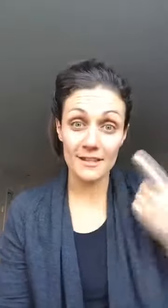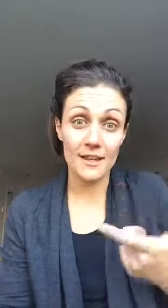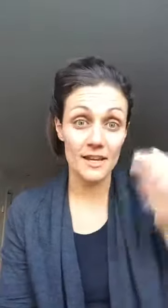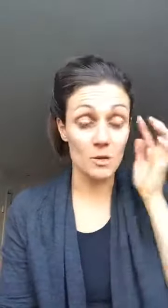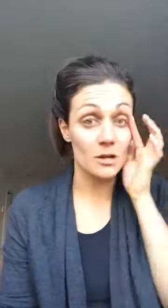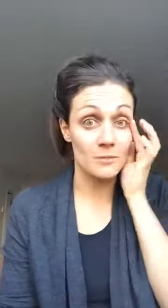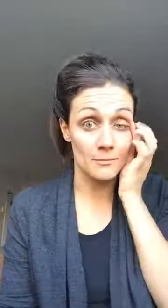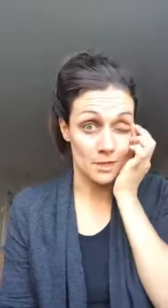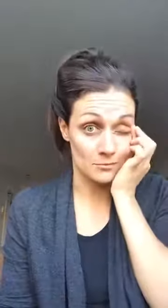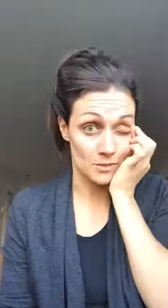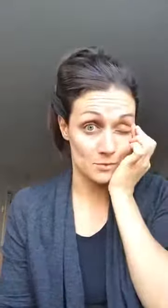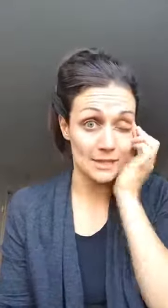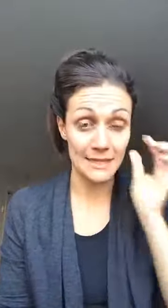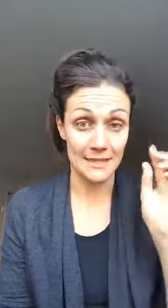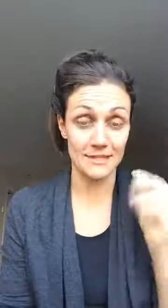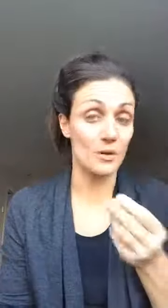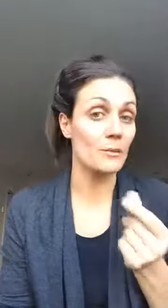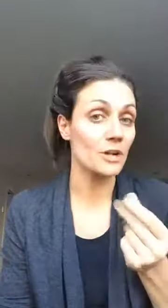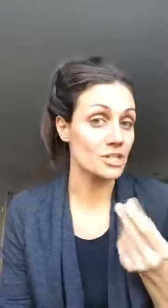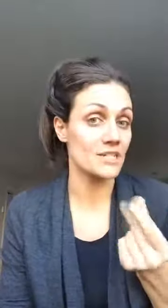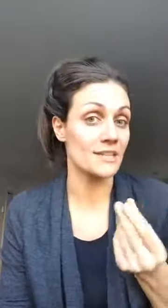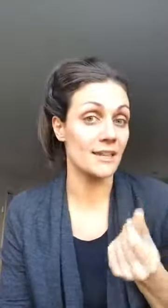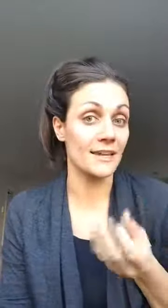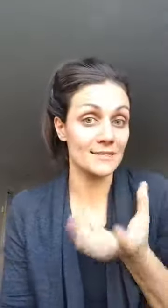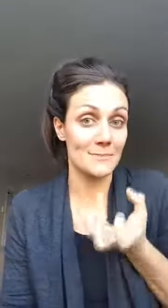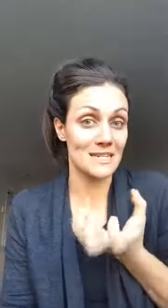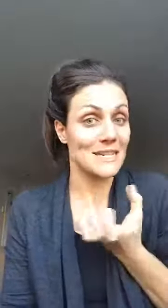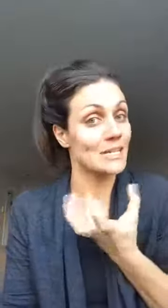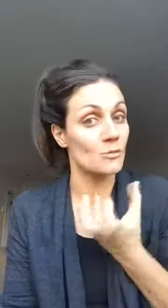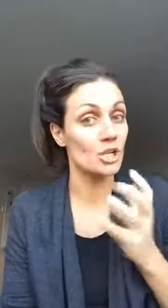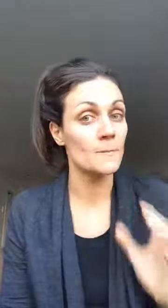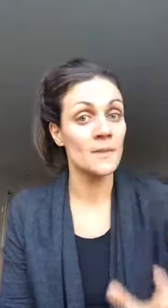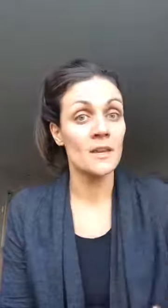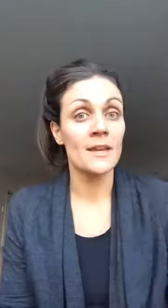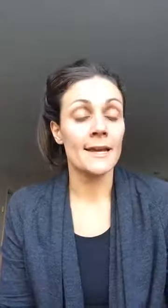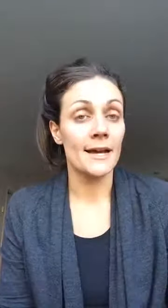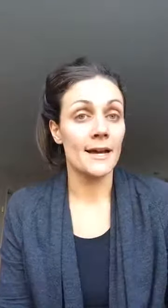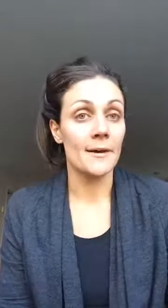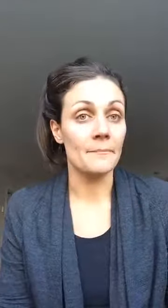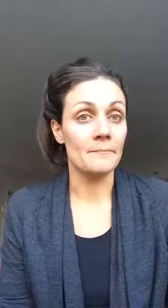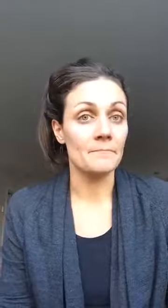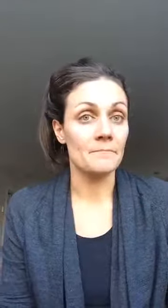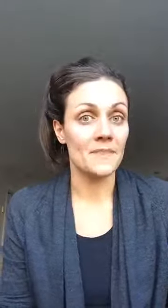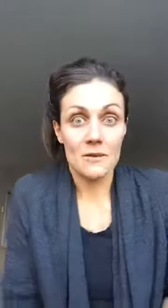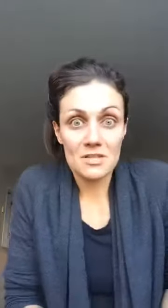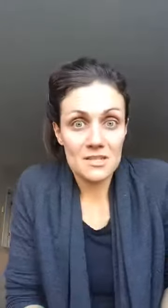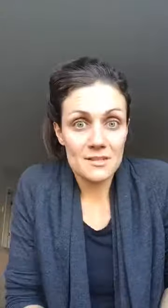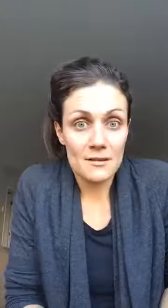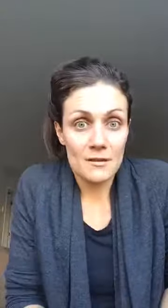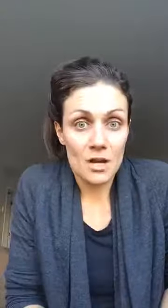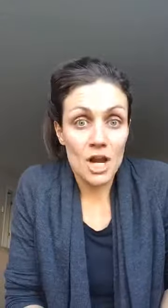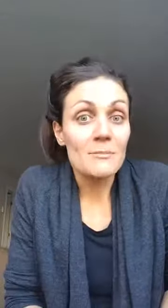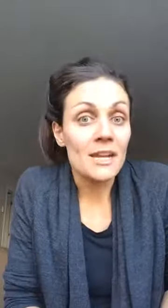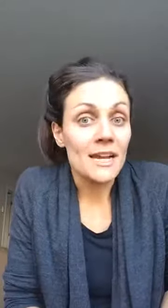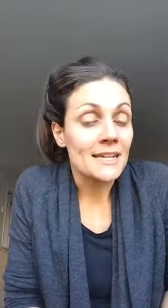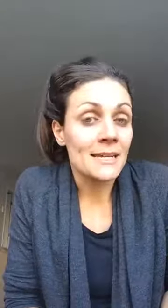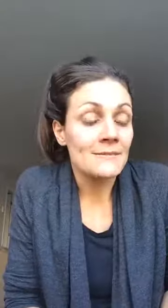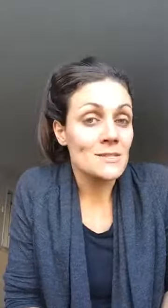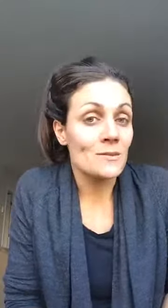got a welcome email people like things upon purchase they like something tangible um that was just automated i didn't have to do it